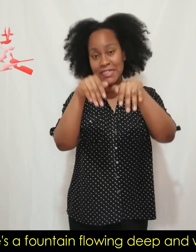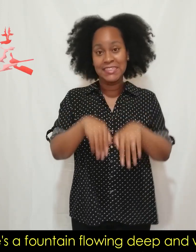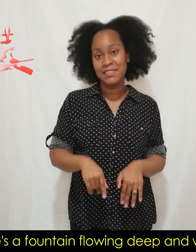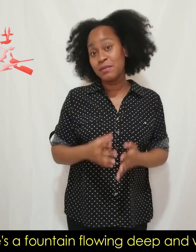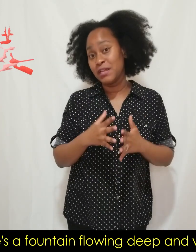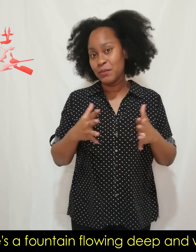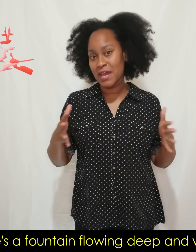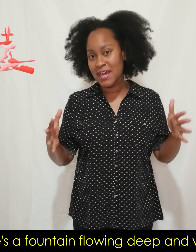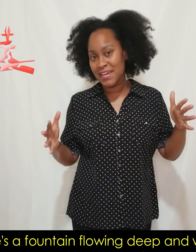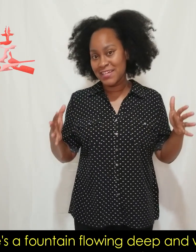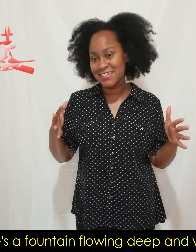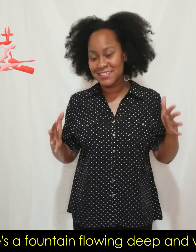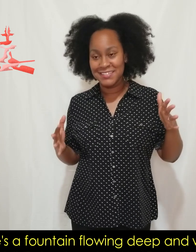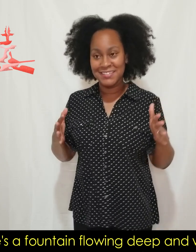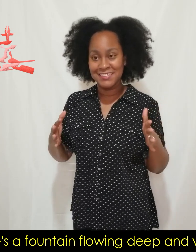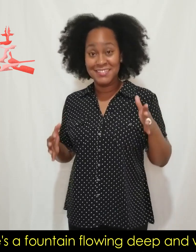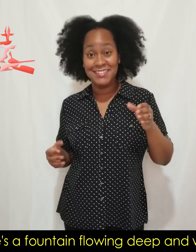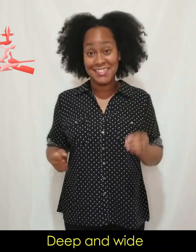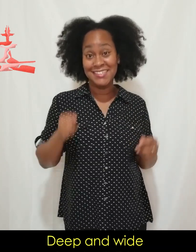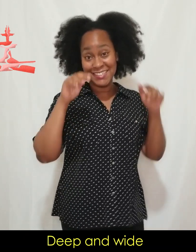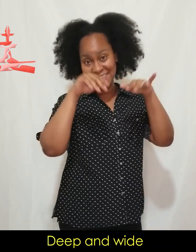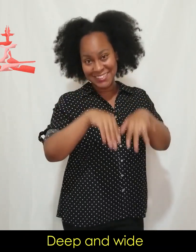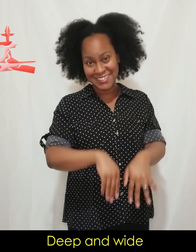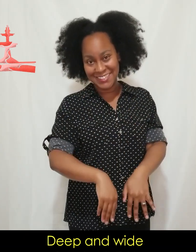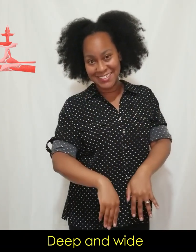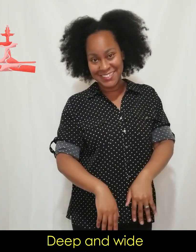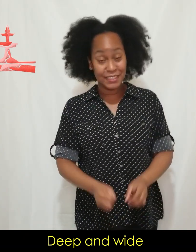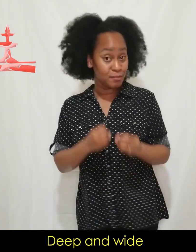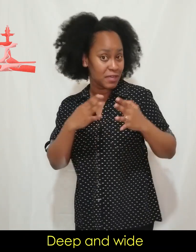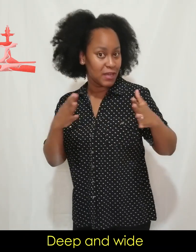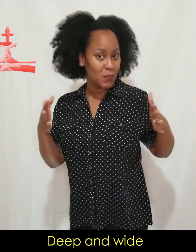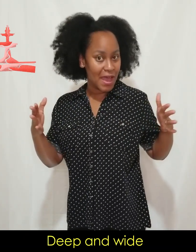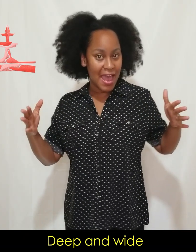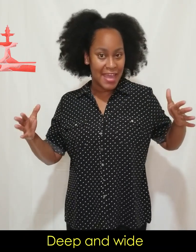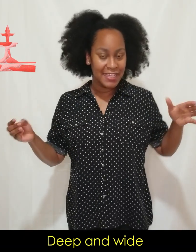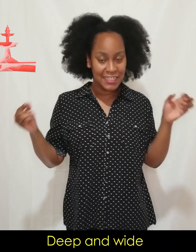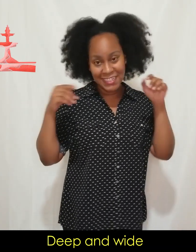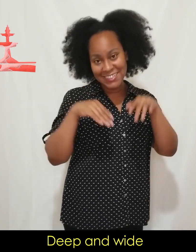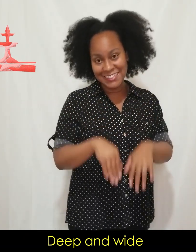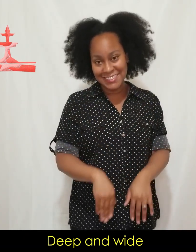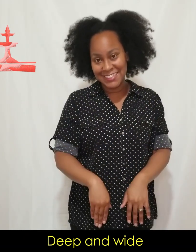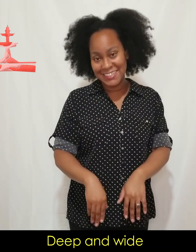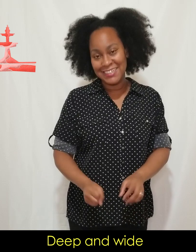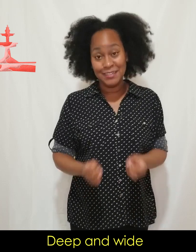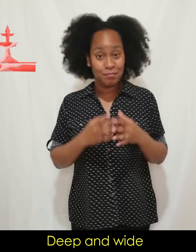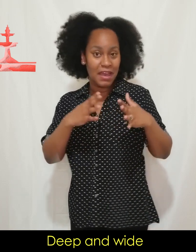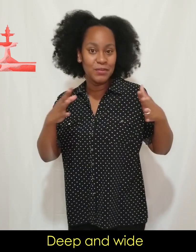deep and wide. Deep and wide, deep and